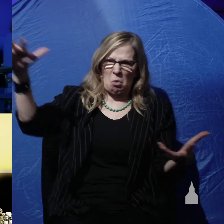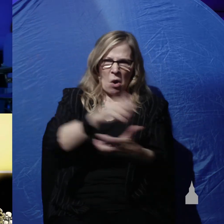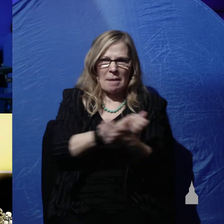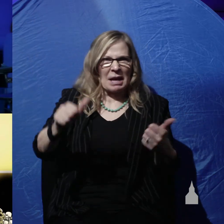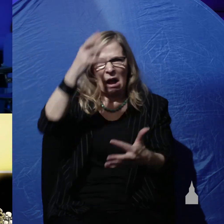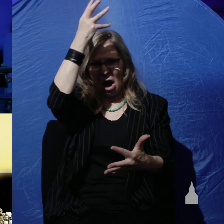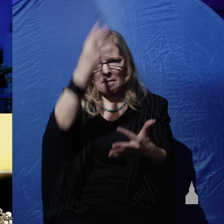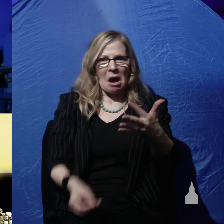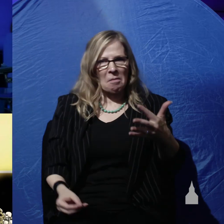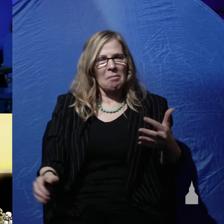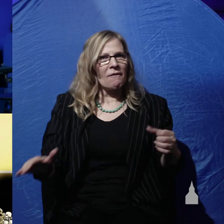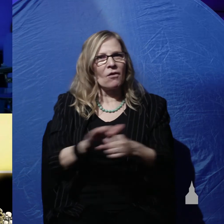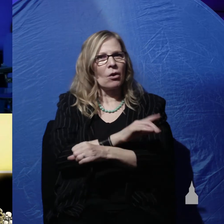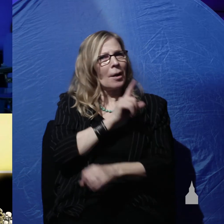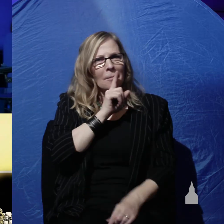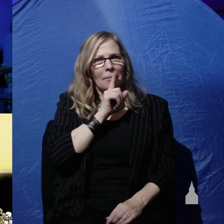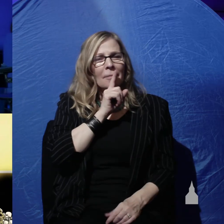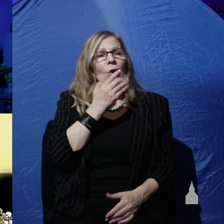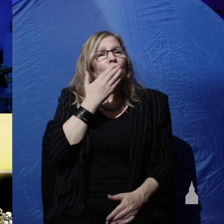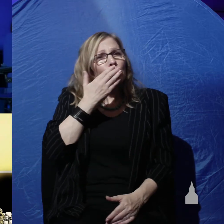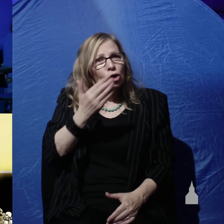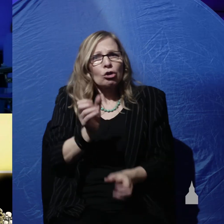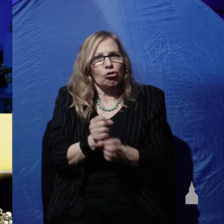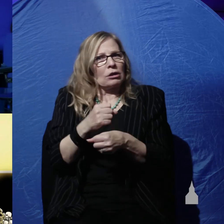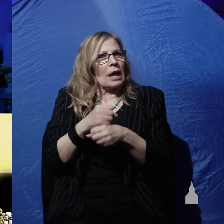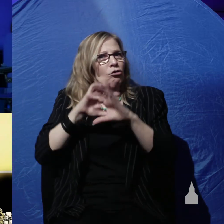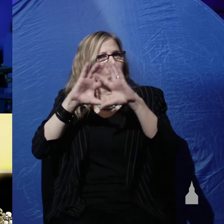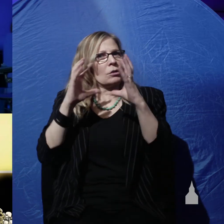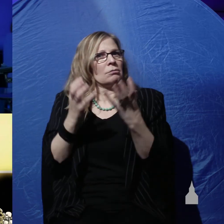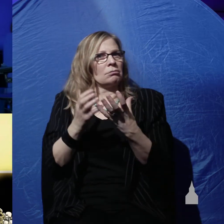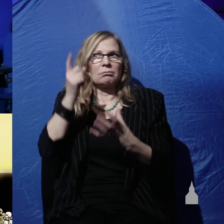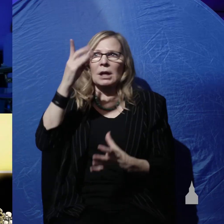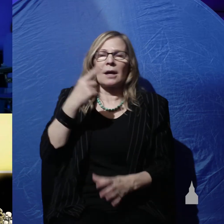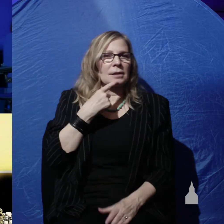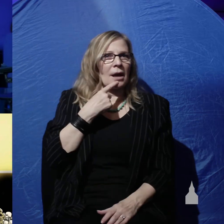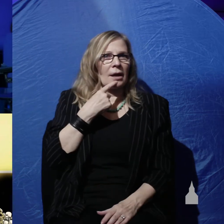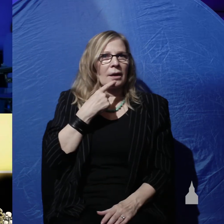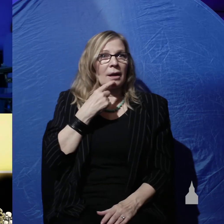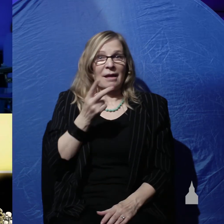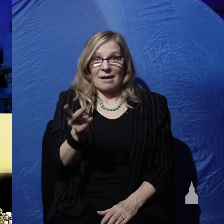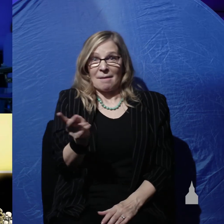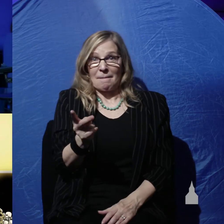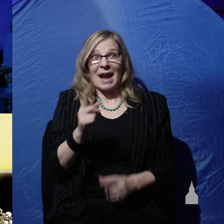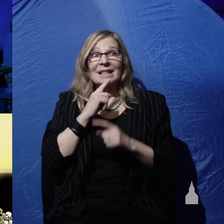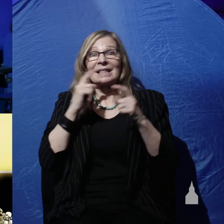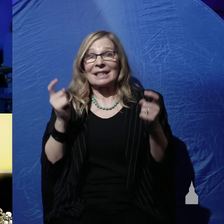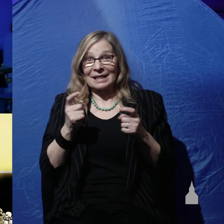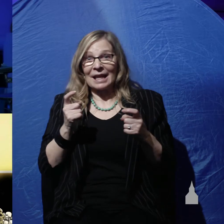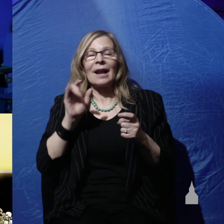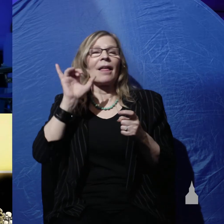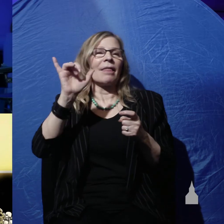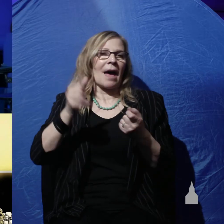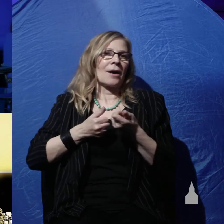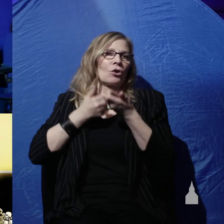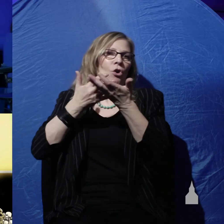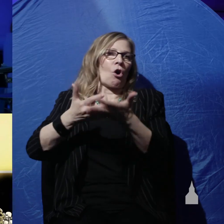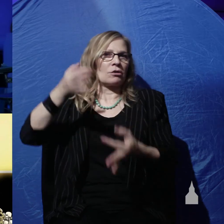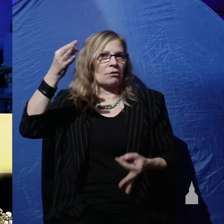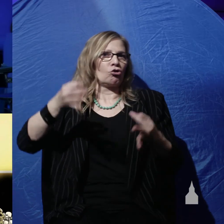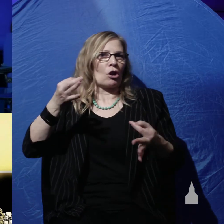it was a very good creation God said man sinned and that brought the judgment of God on the whole creation so in